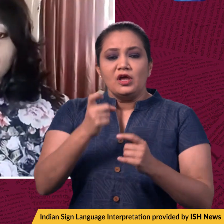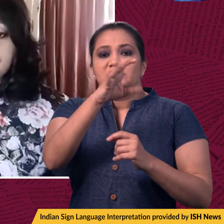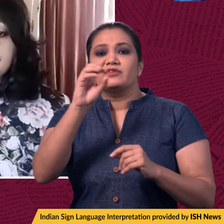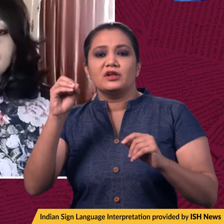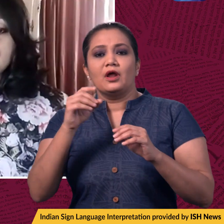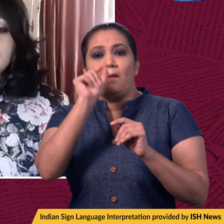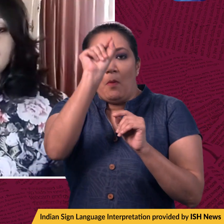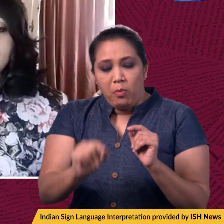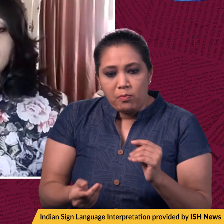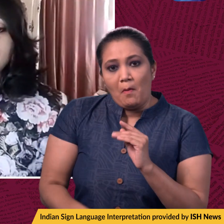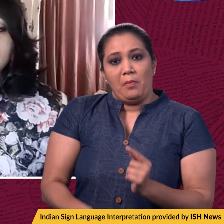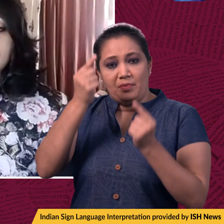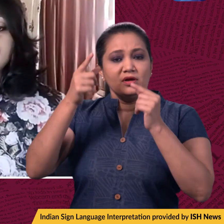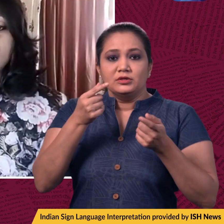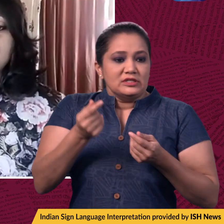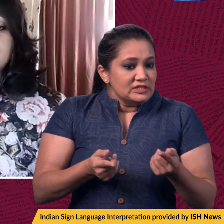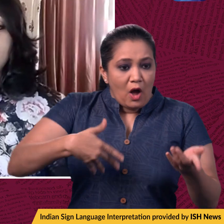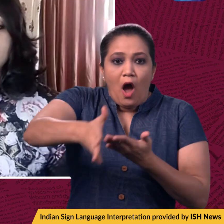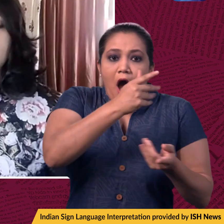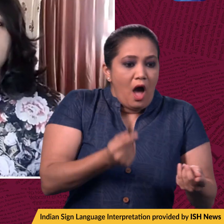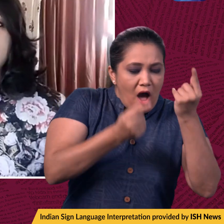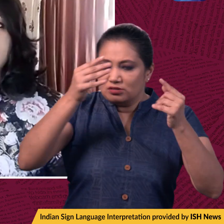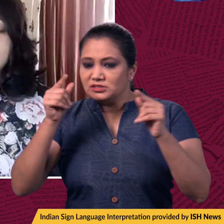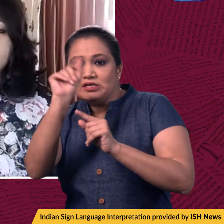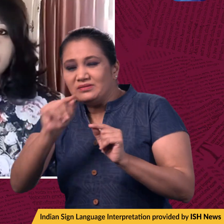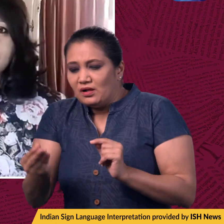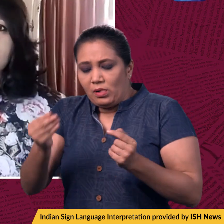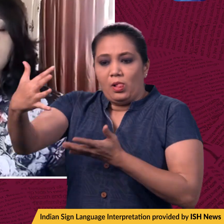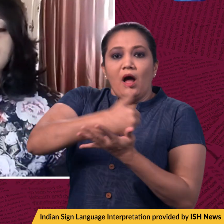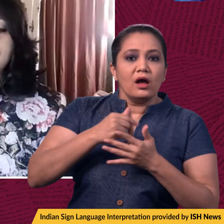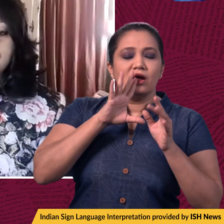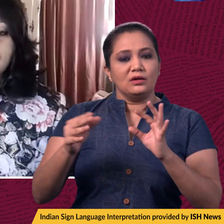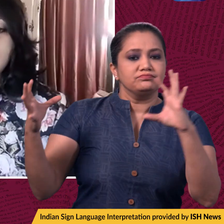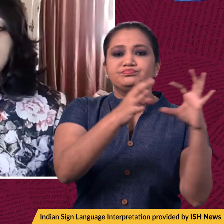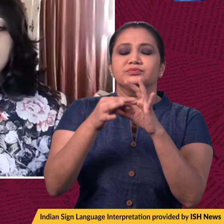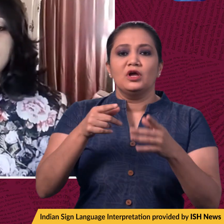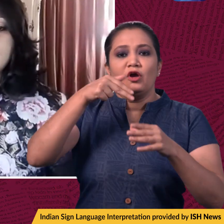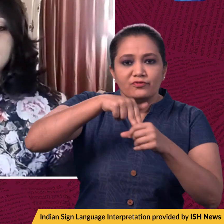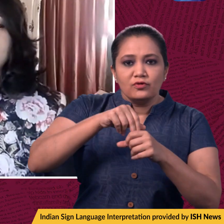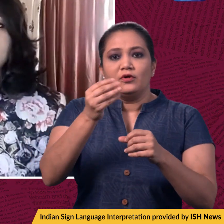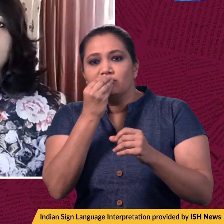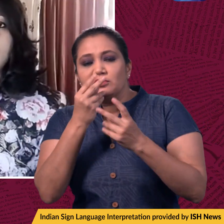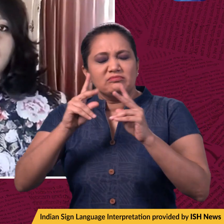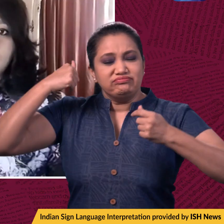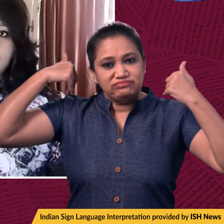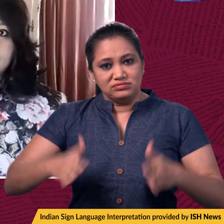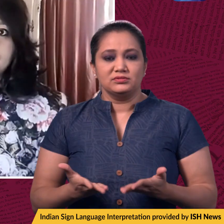points to tame inflation that has soared because of extreme shortage in fuel and essential items.